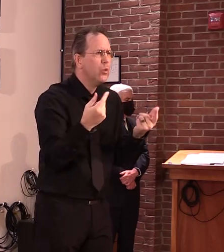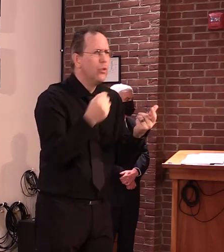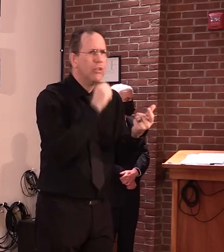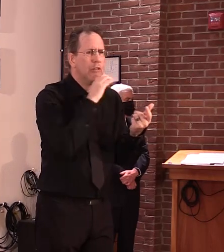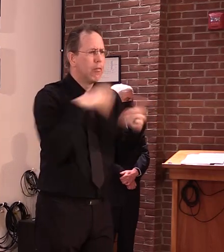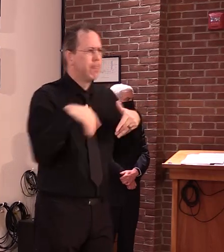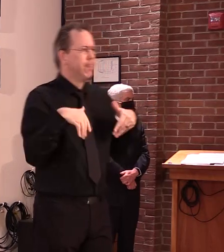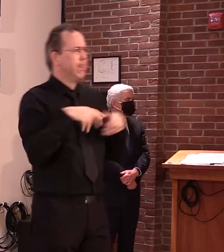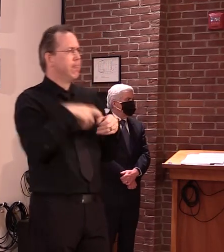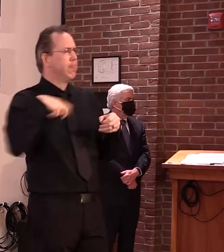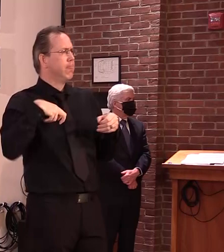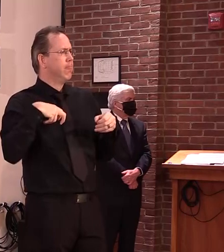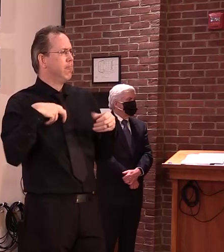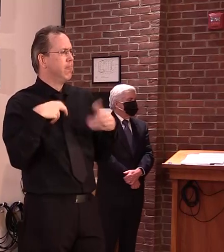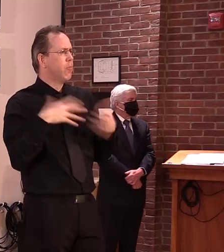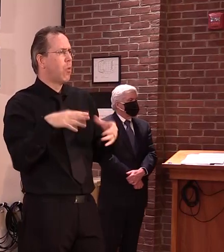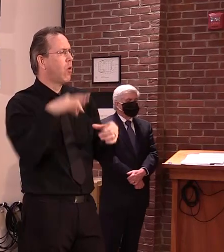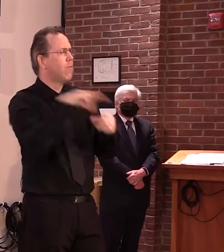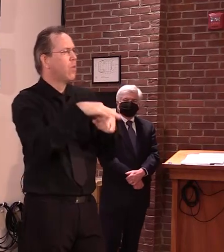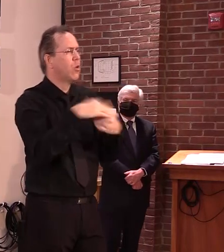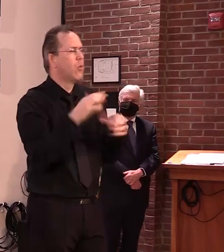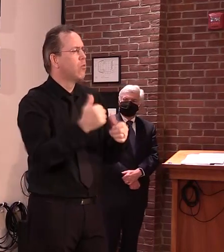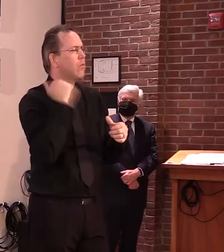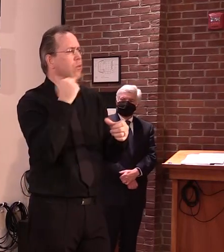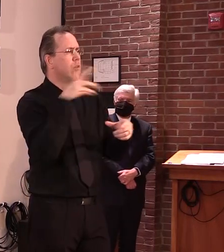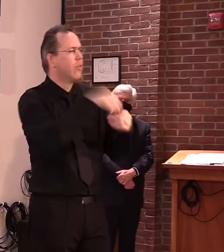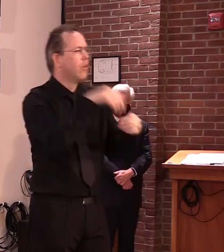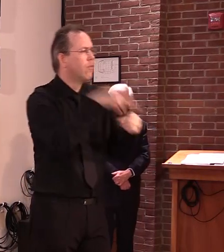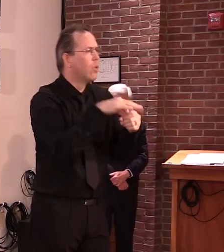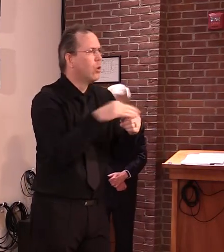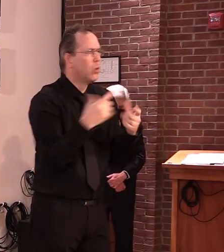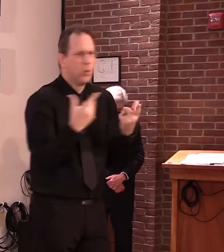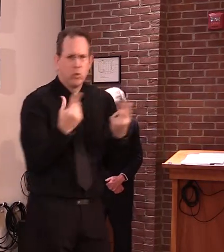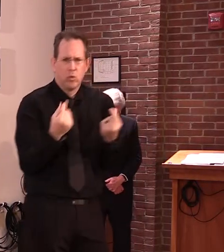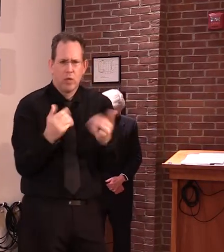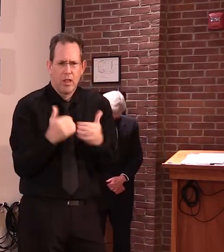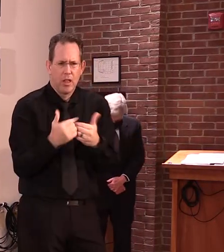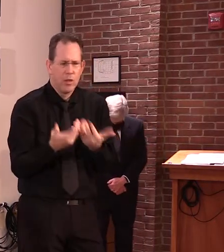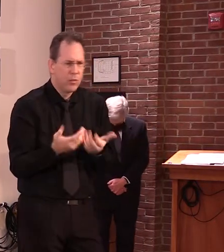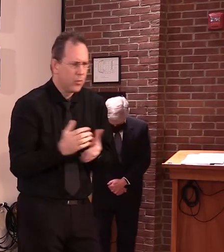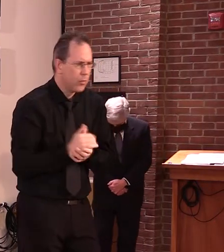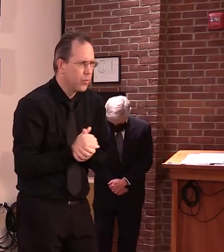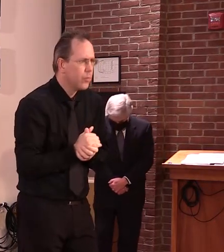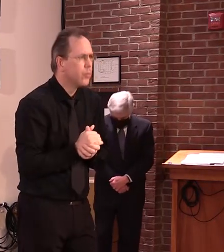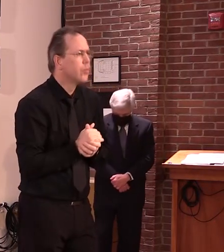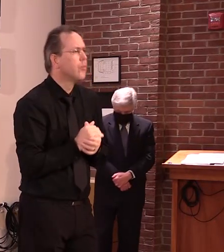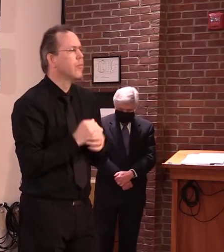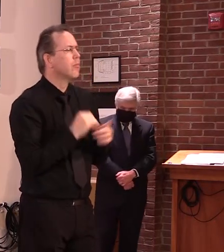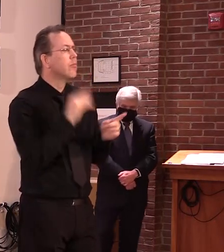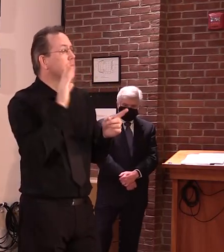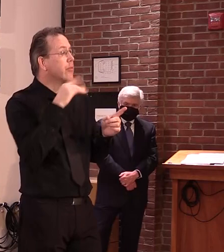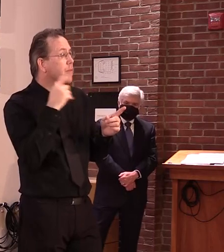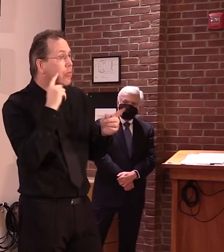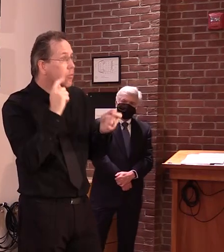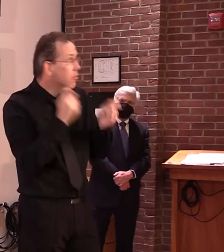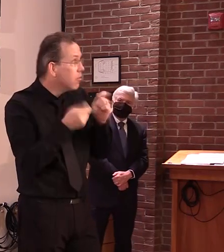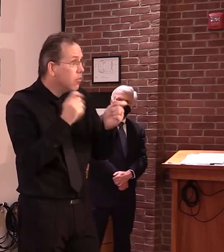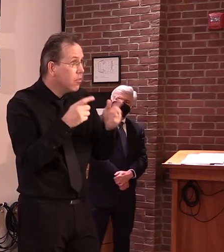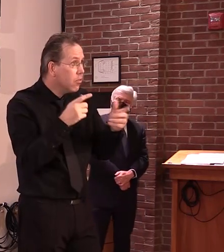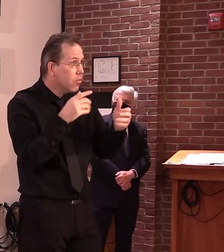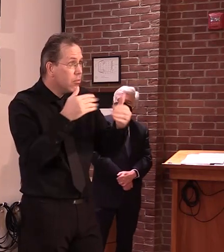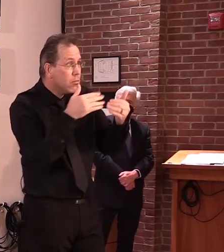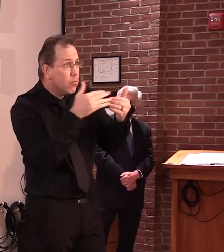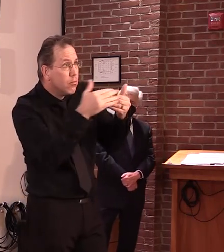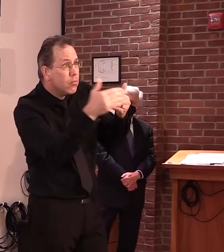response to that given that this is a fluid situation and the need to protect the